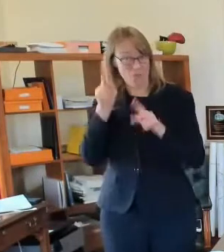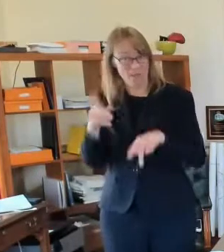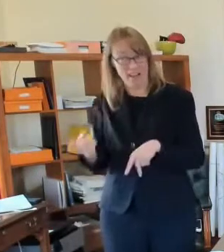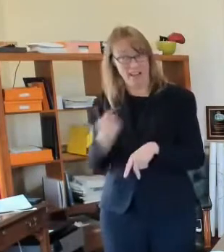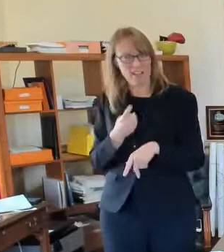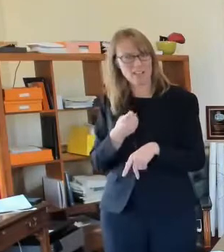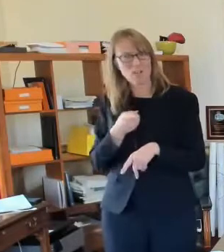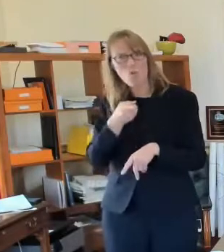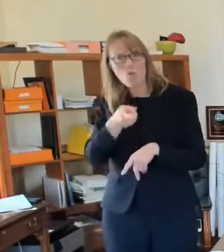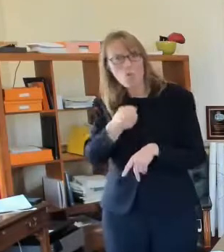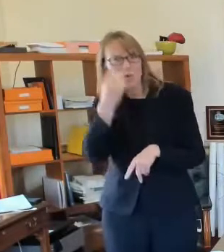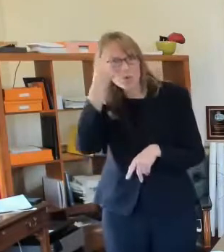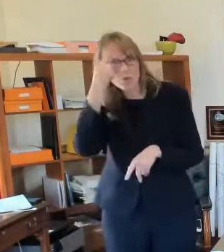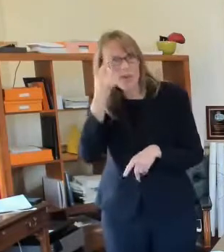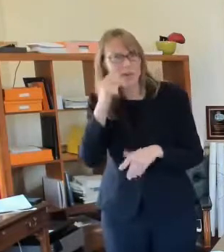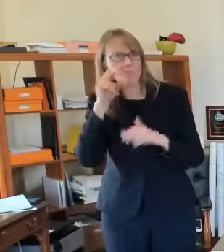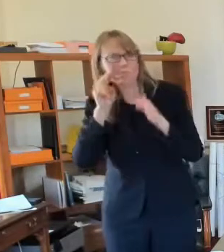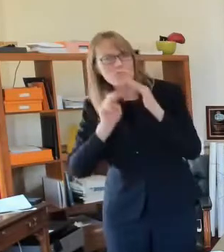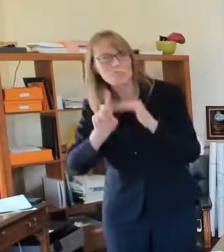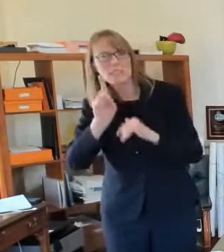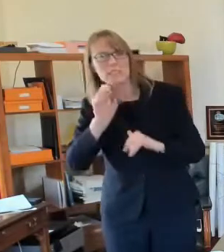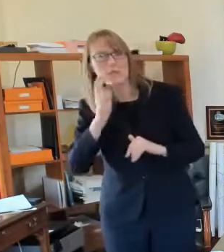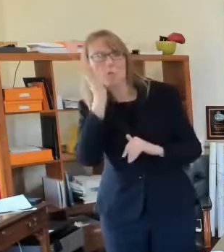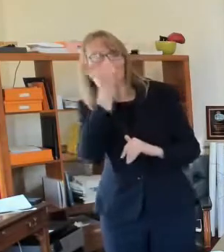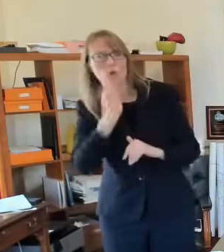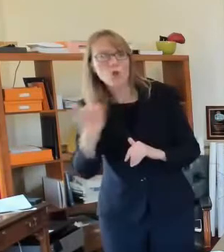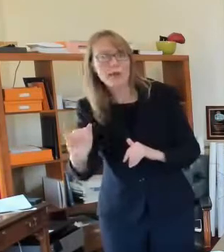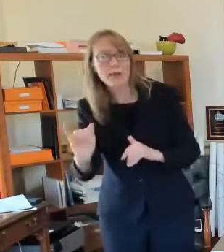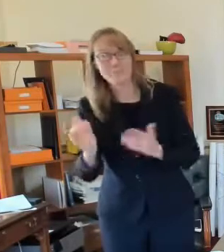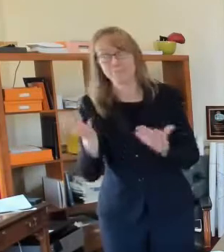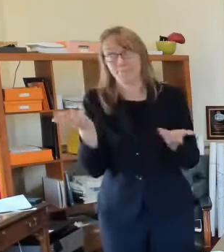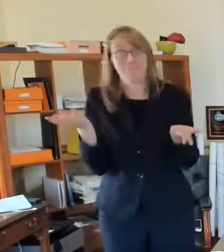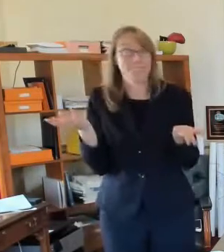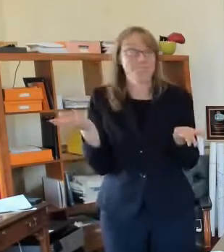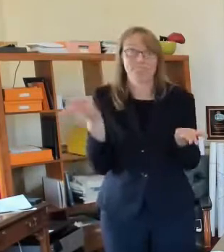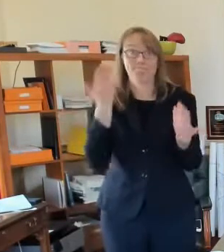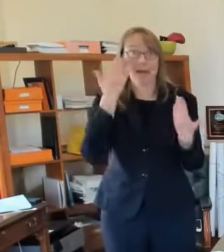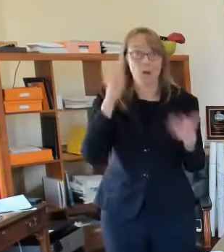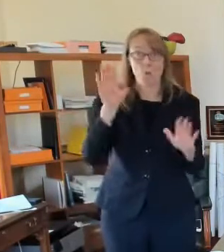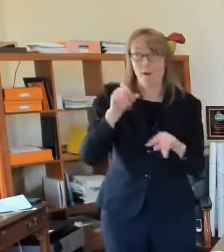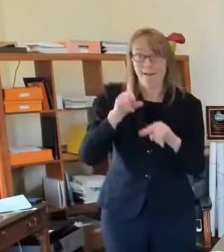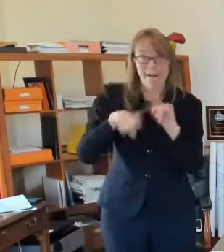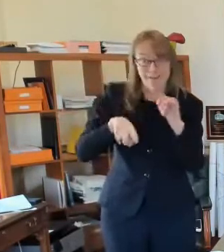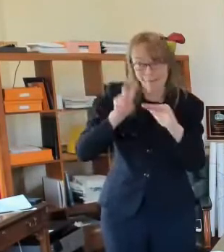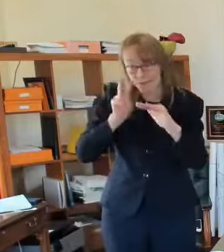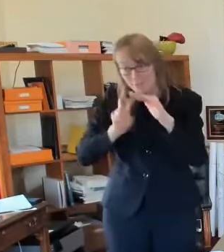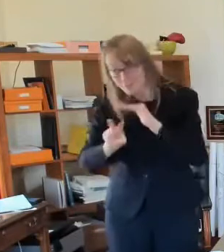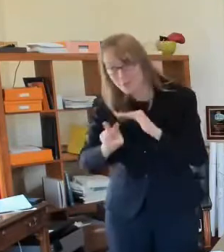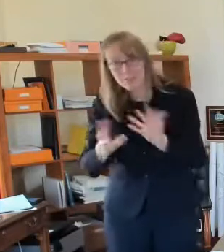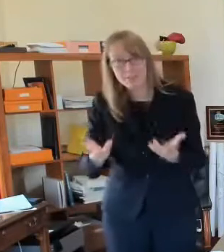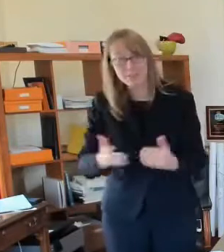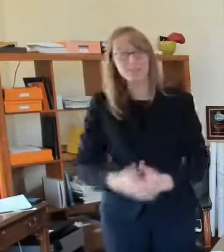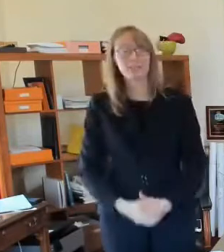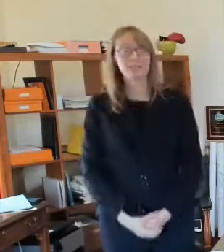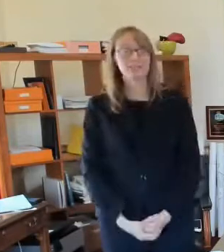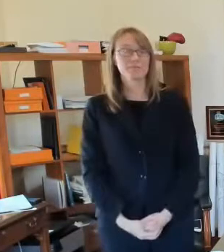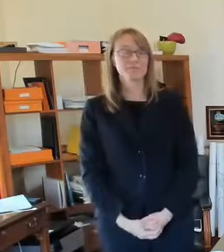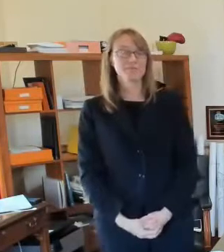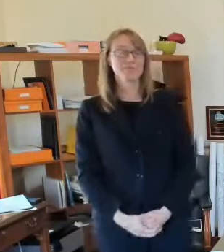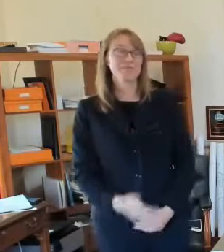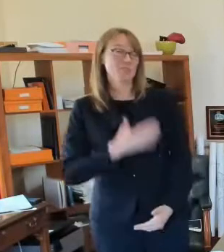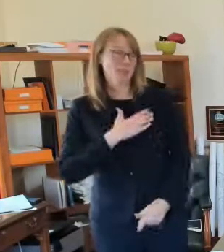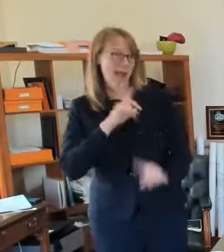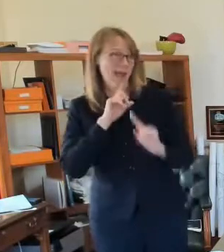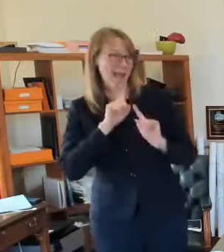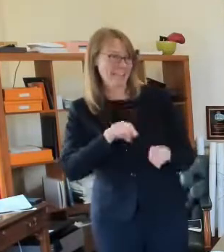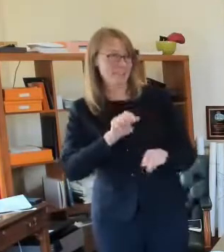um i i think the answer to that is is maybe but